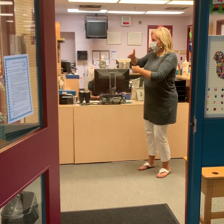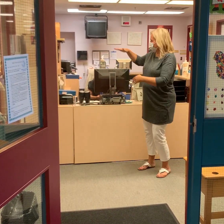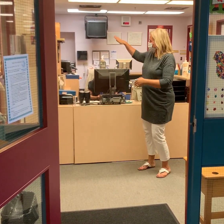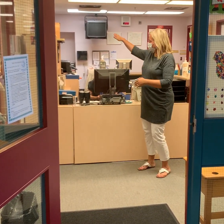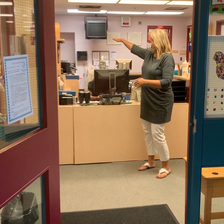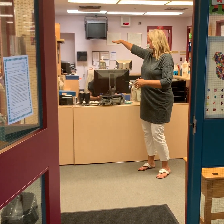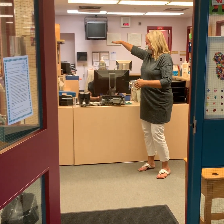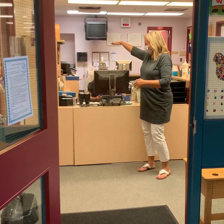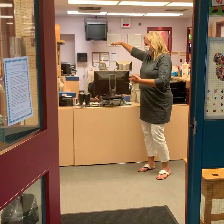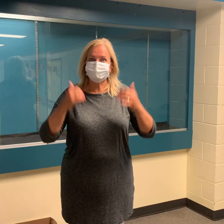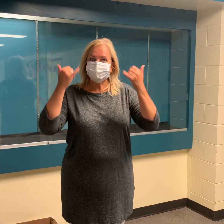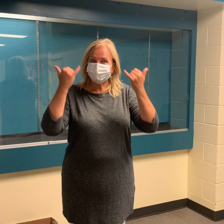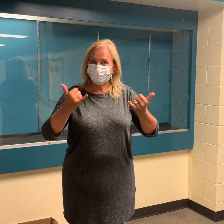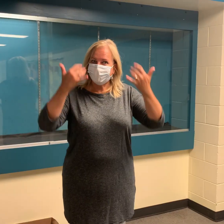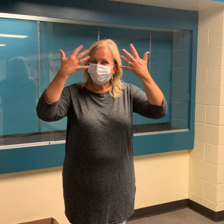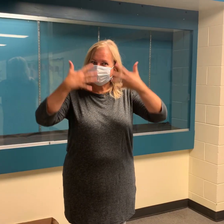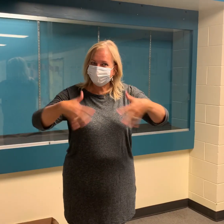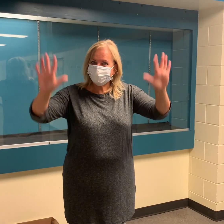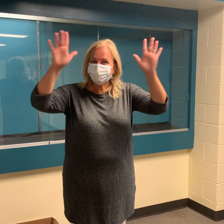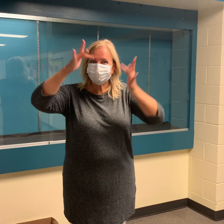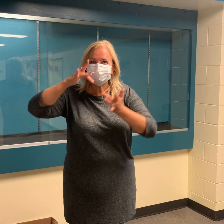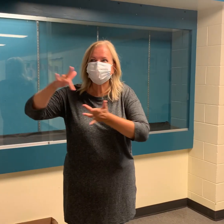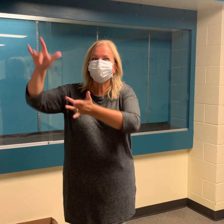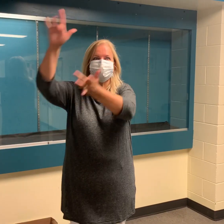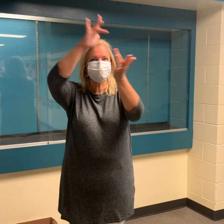Darlene. She has a plastic barrier. You're here for production.